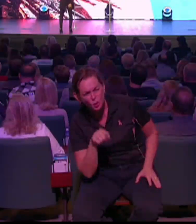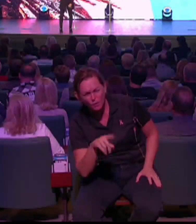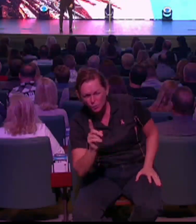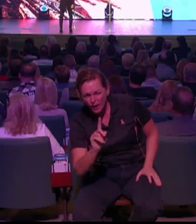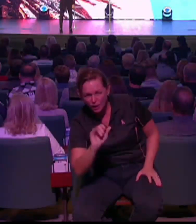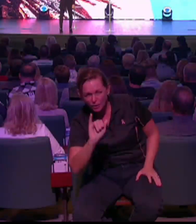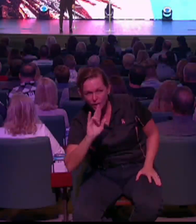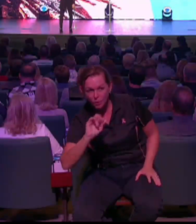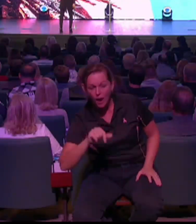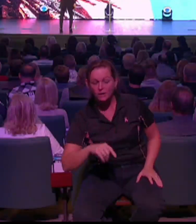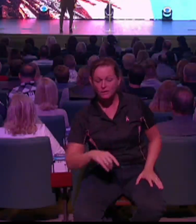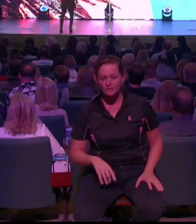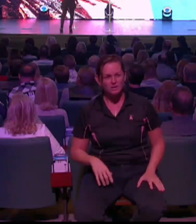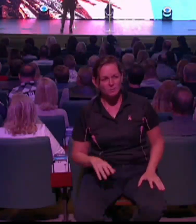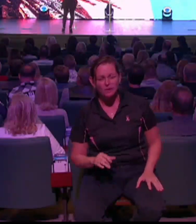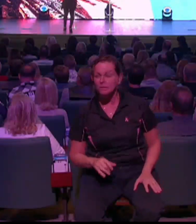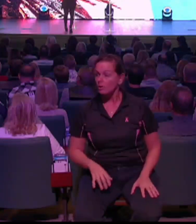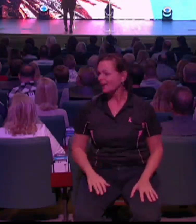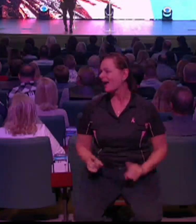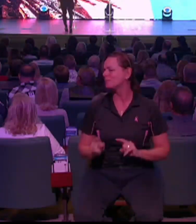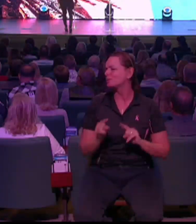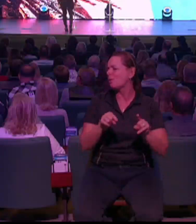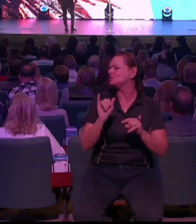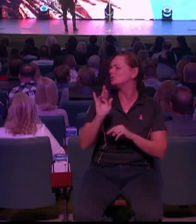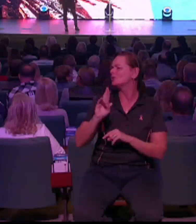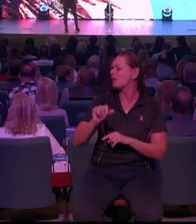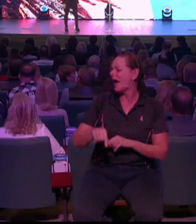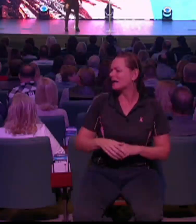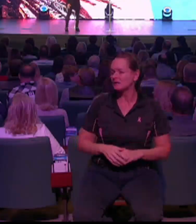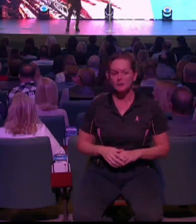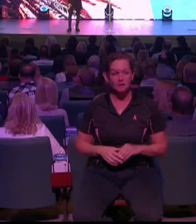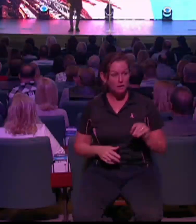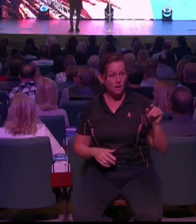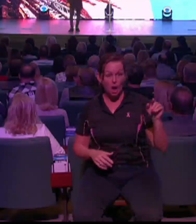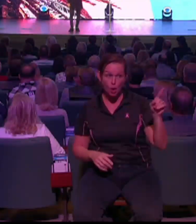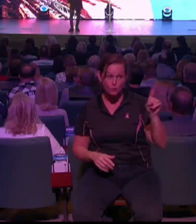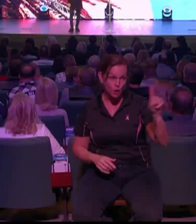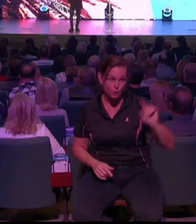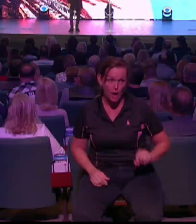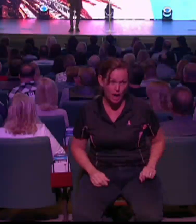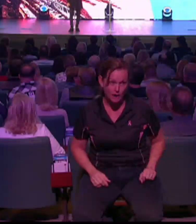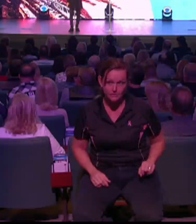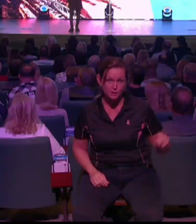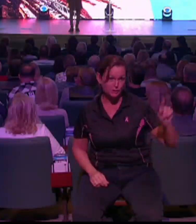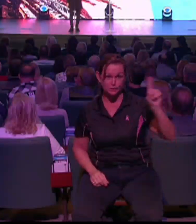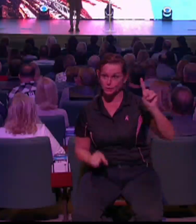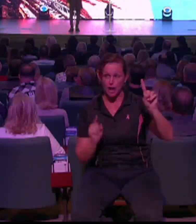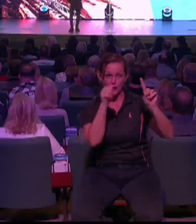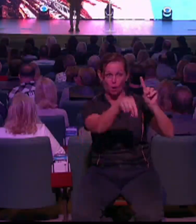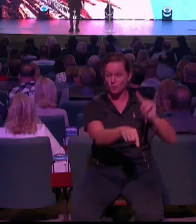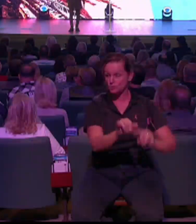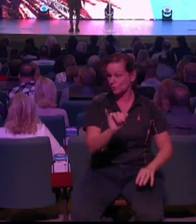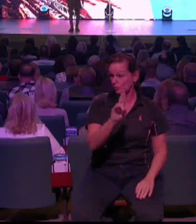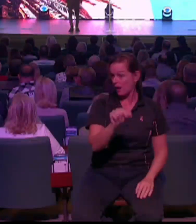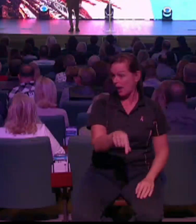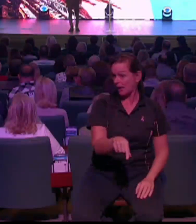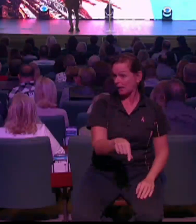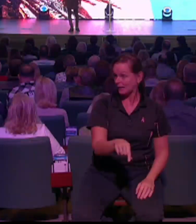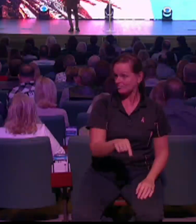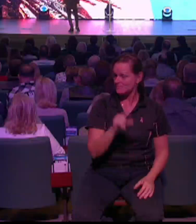I said, yeah, I'm just going to go to Iraq. And he's like, no, you're not going to Iraq. He said, like, who are you going with? I said, by myself.